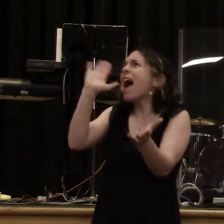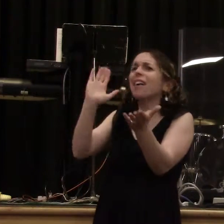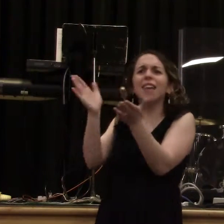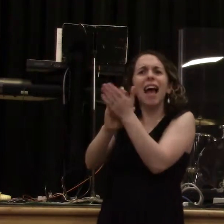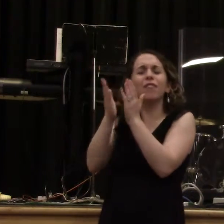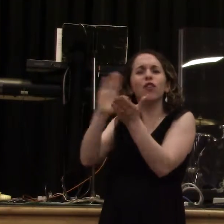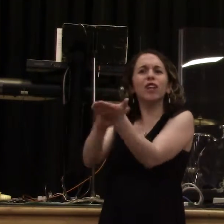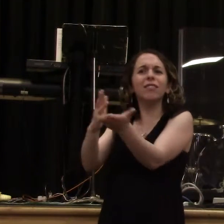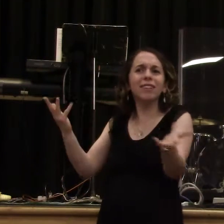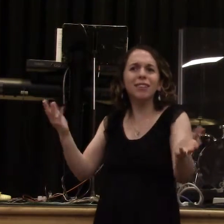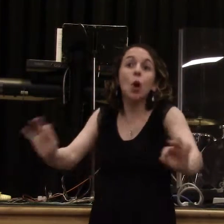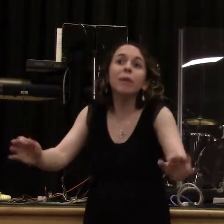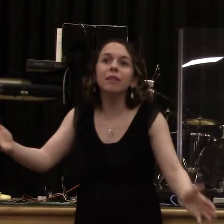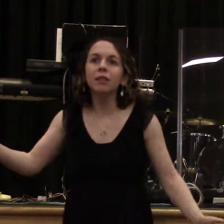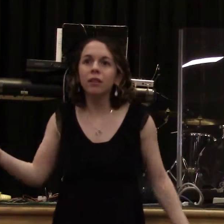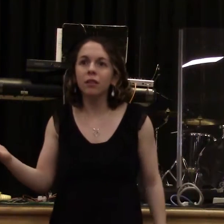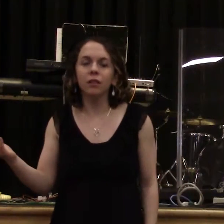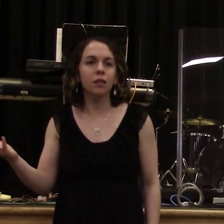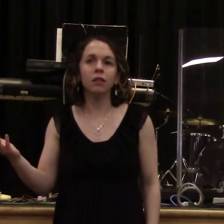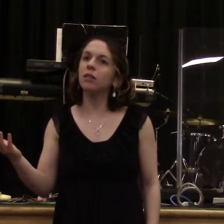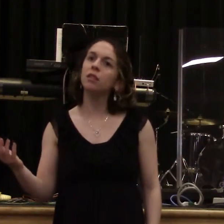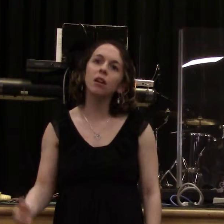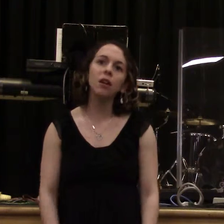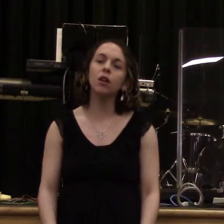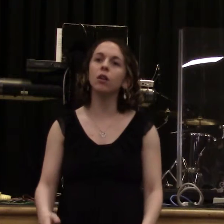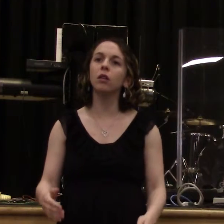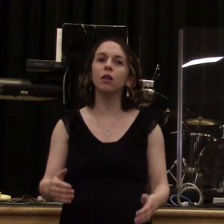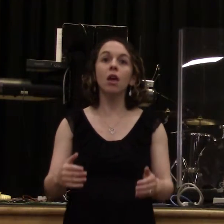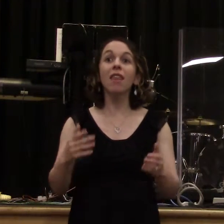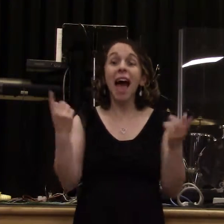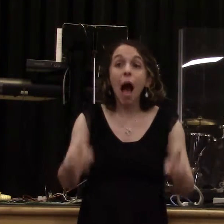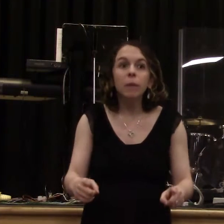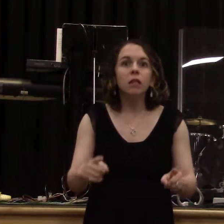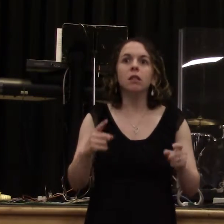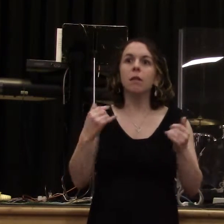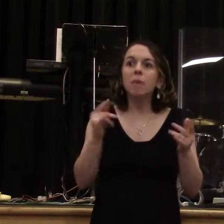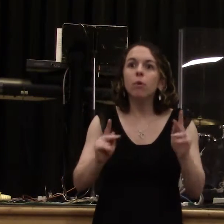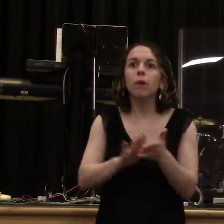Grace exposes our heart. Hallelujah. And it fills us with God's love. It draws us close to Him.